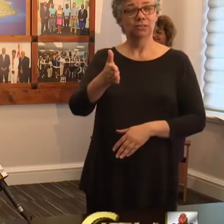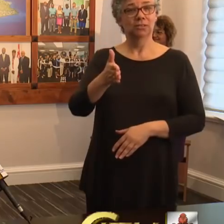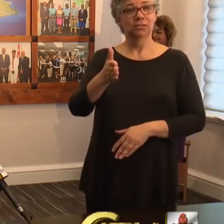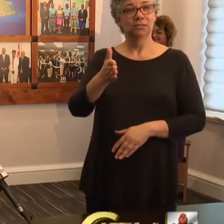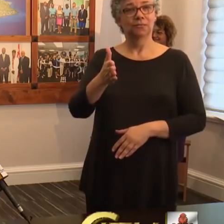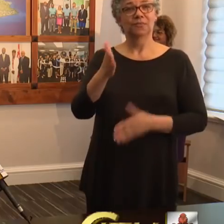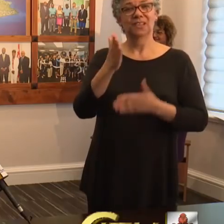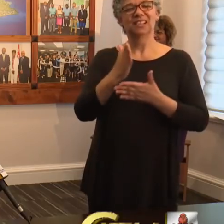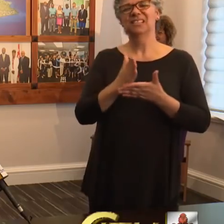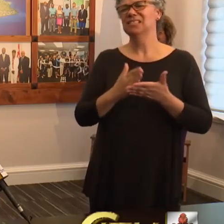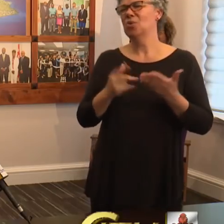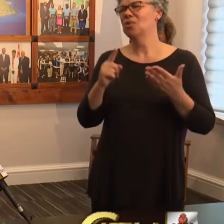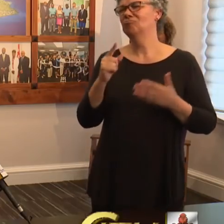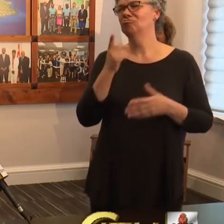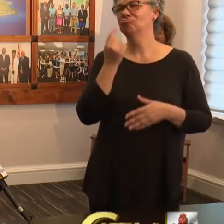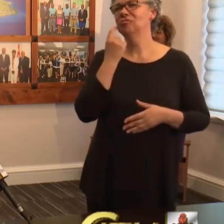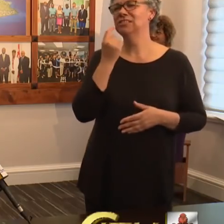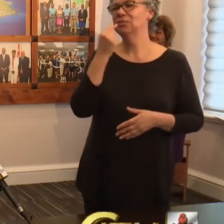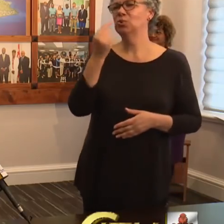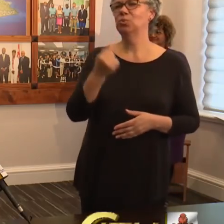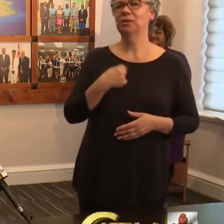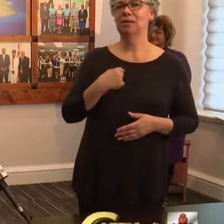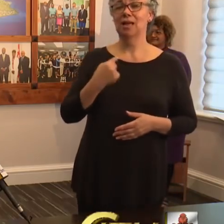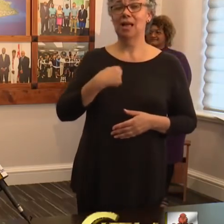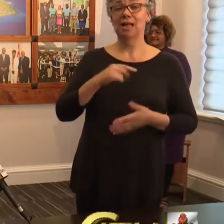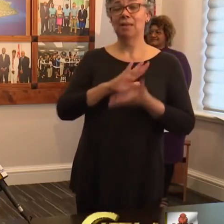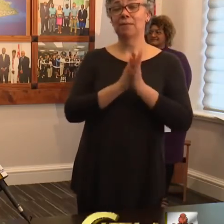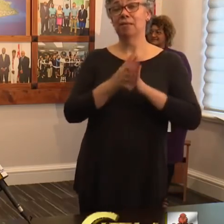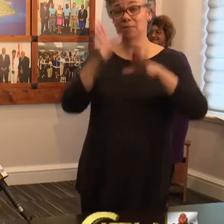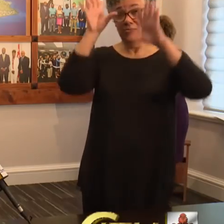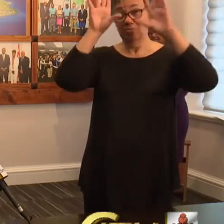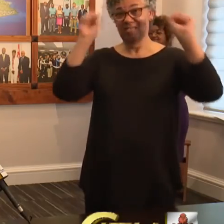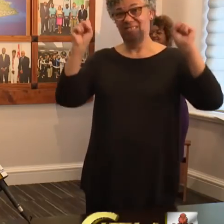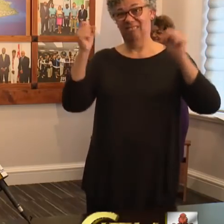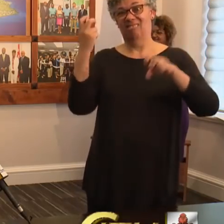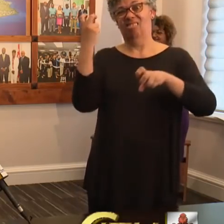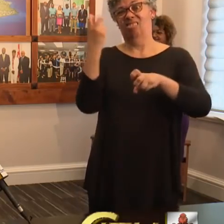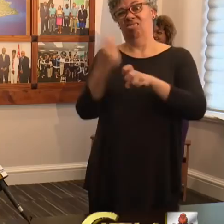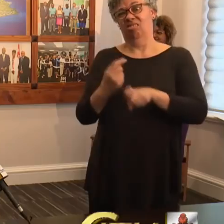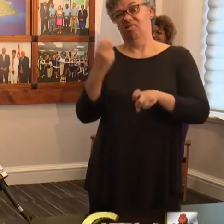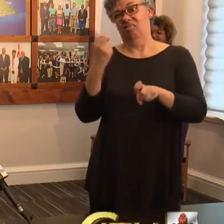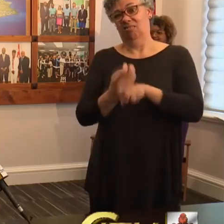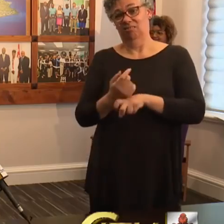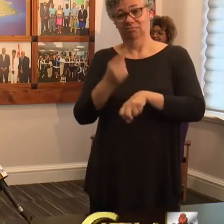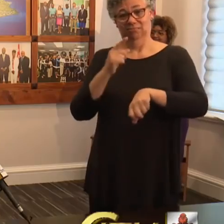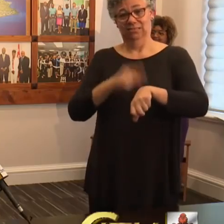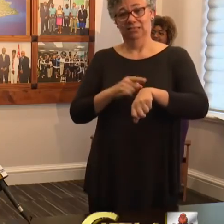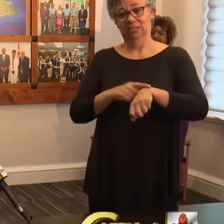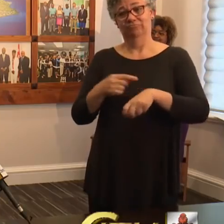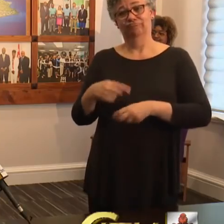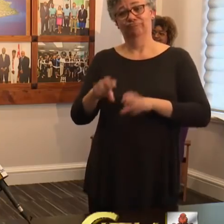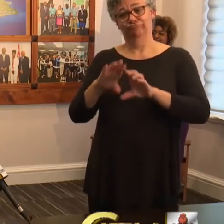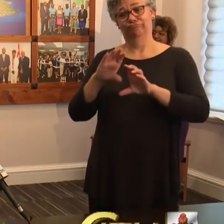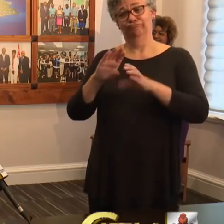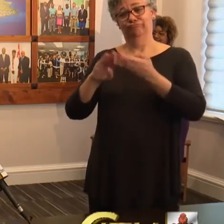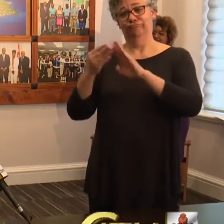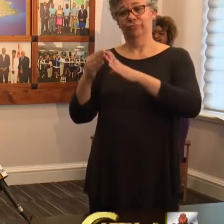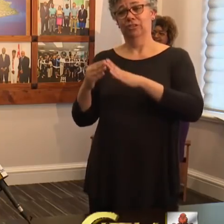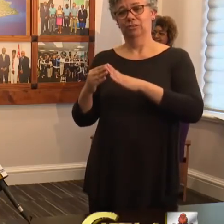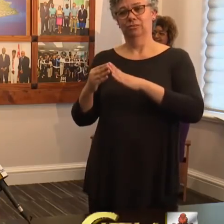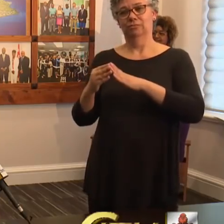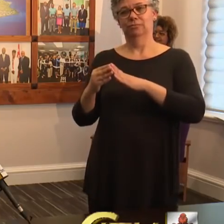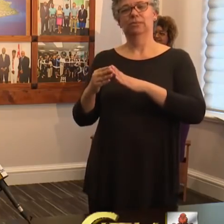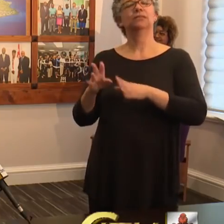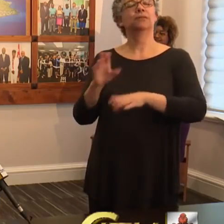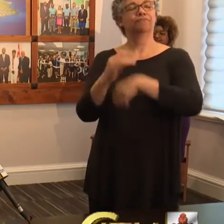Someone recently said to me that I had become premier in one of the most difficult times in our country's history and they remarked